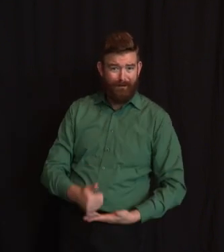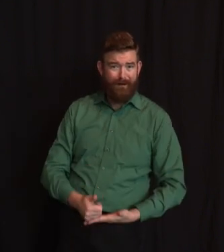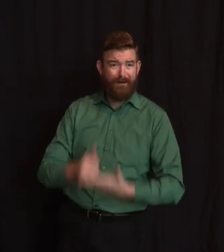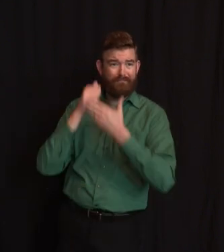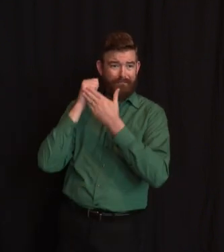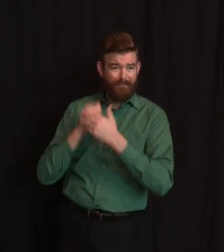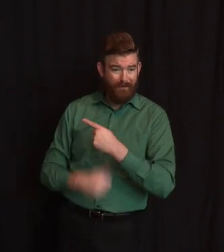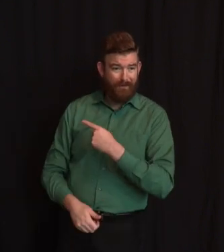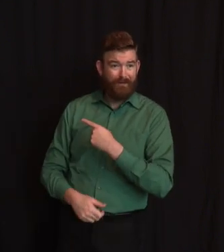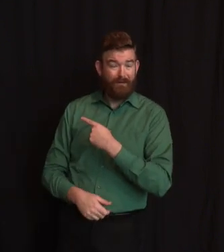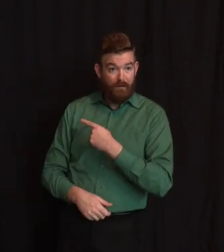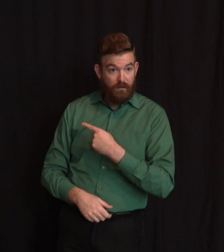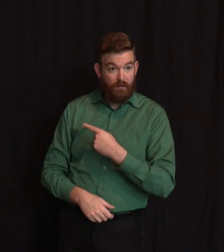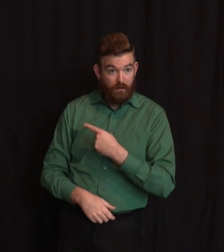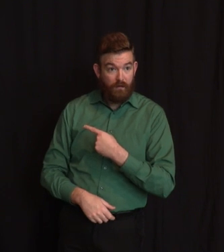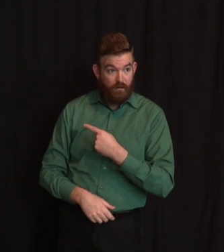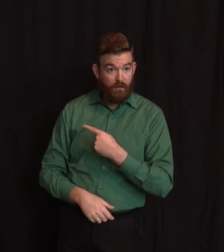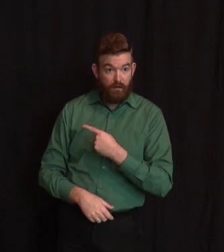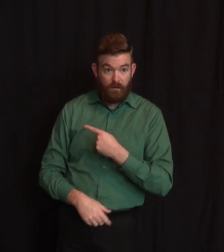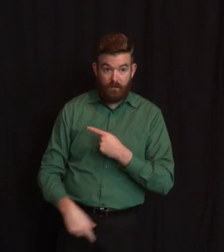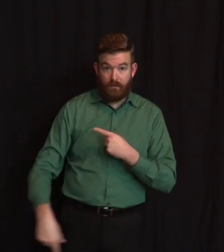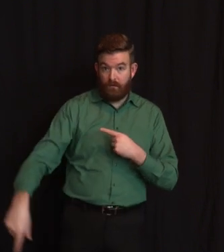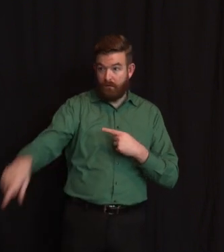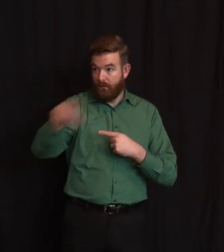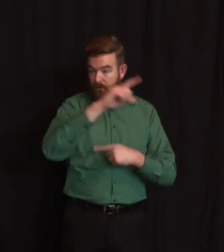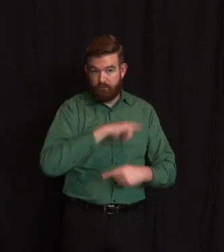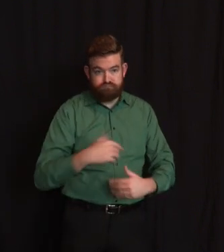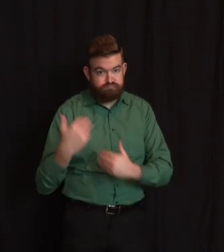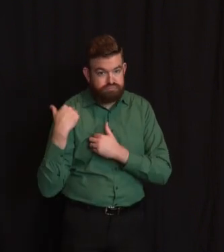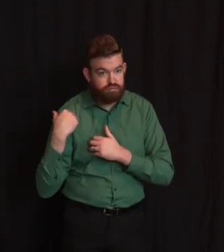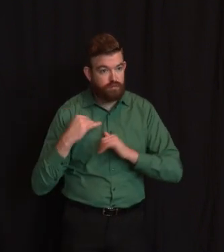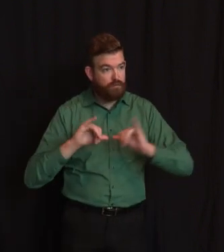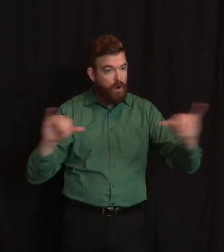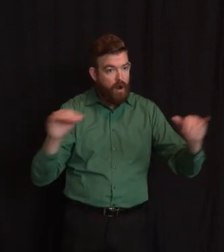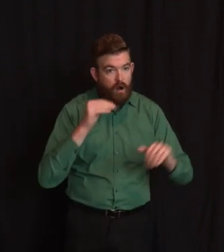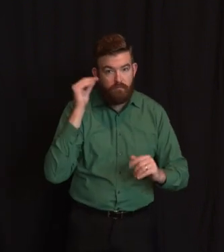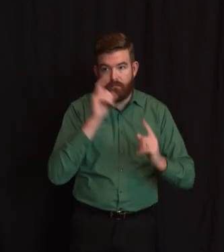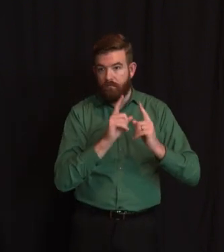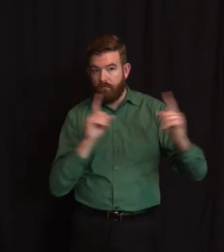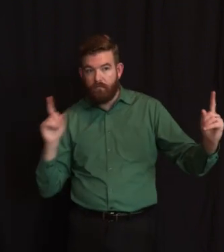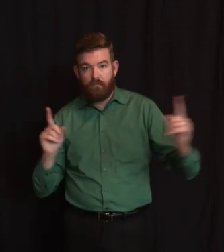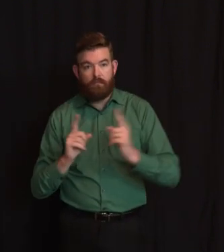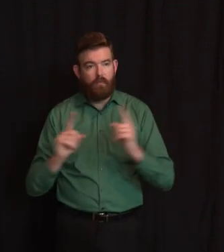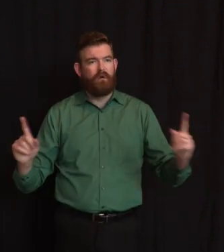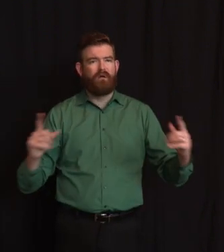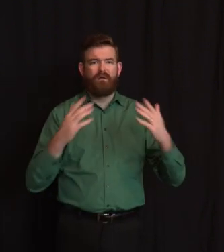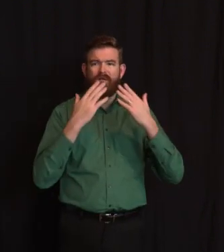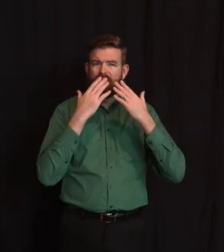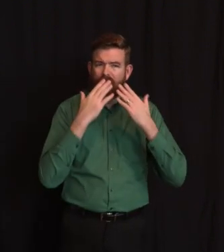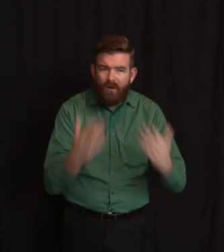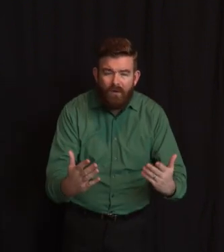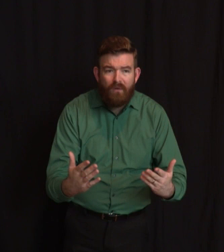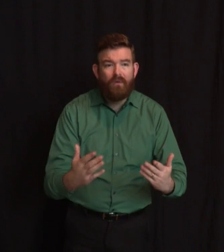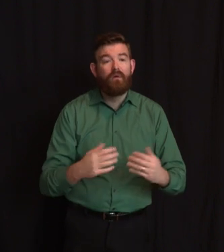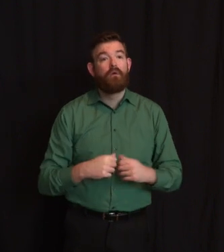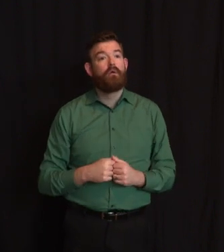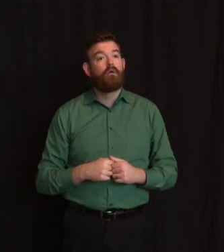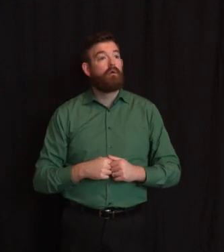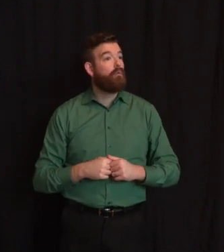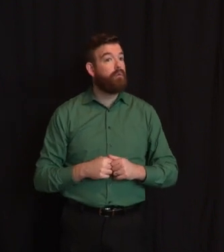this thing. And that map would not be the color it is if the lockdown were not having a real impact. The